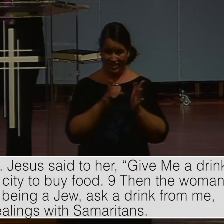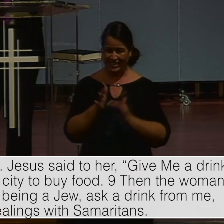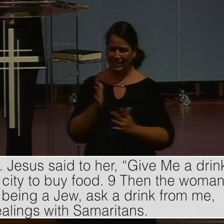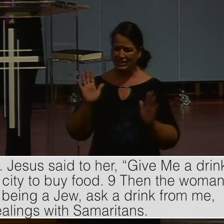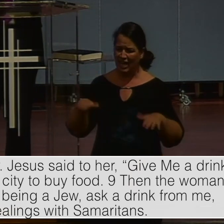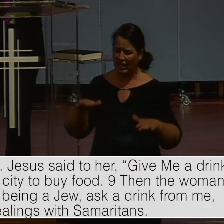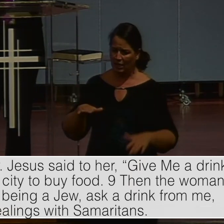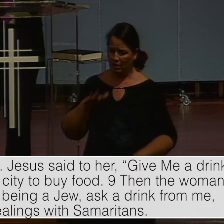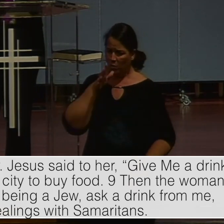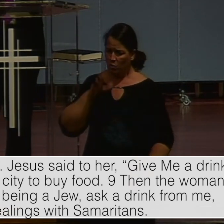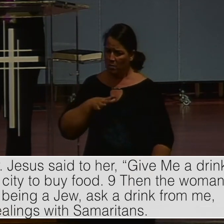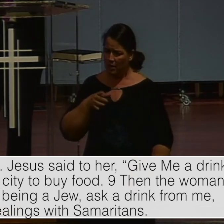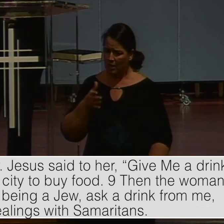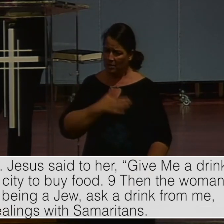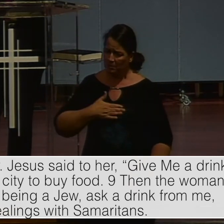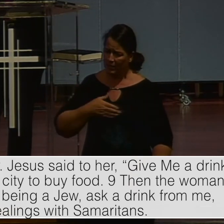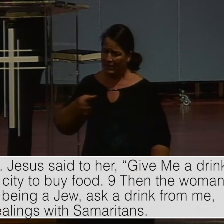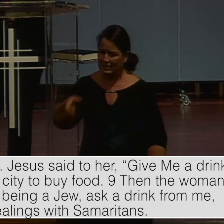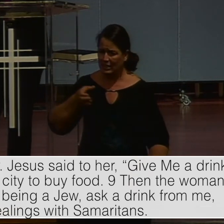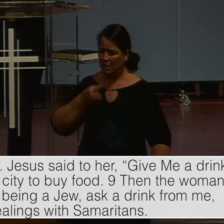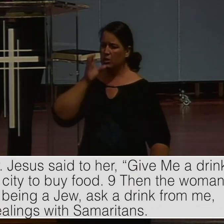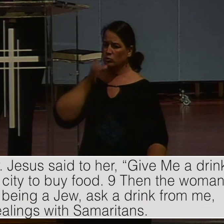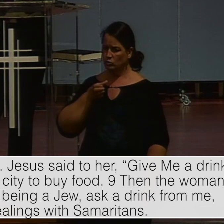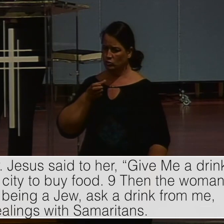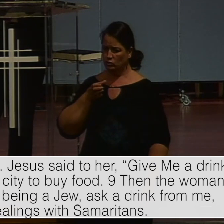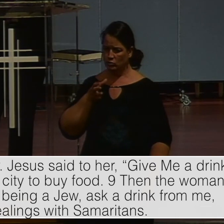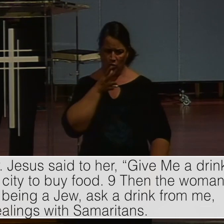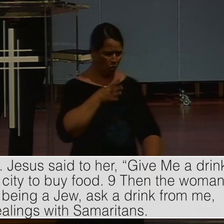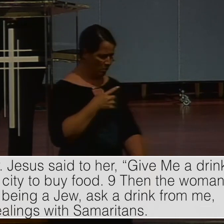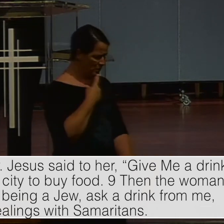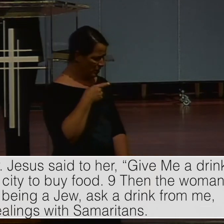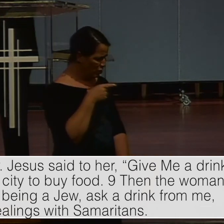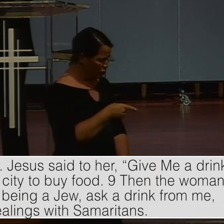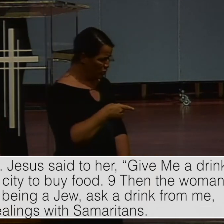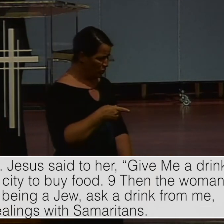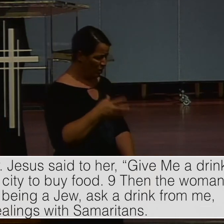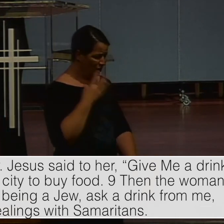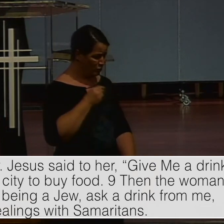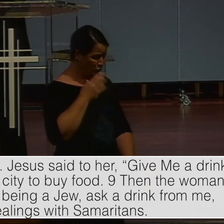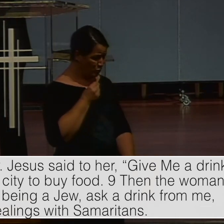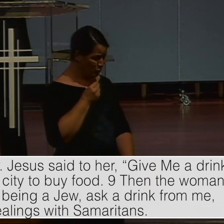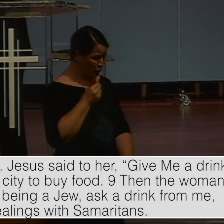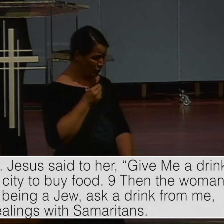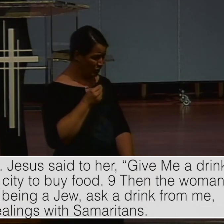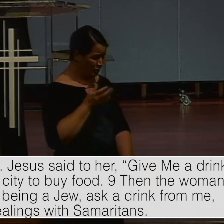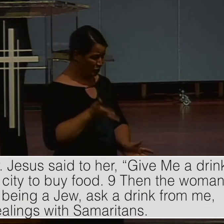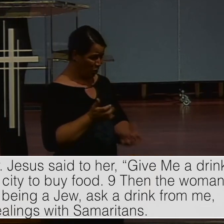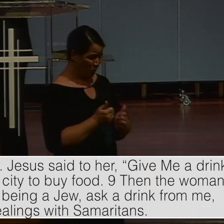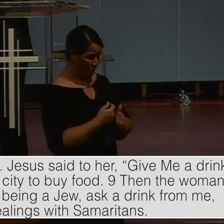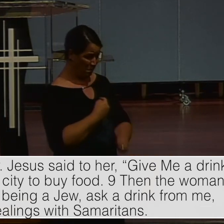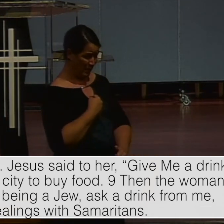how is it that you, being a Jew, ask a drink from me, a Samaritan woman?